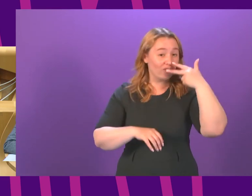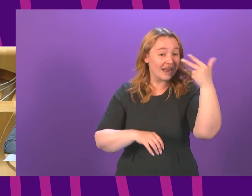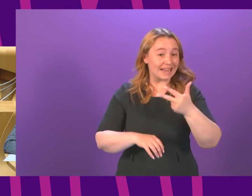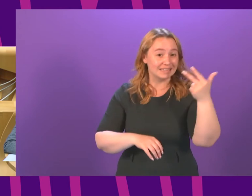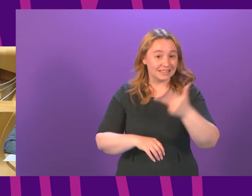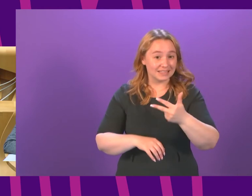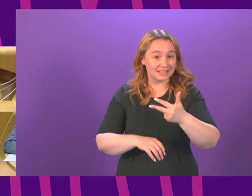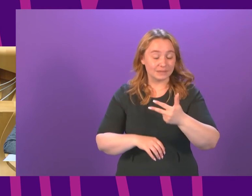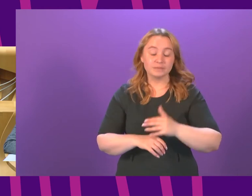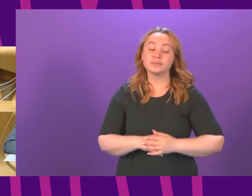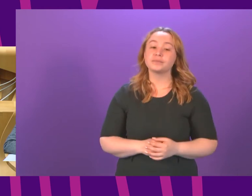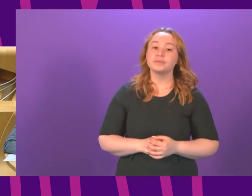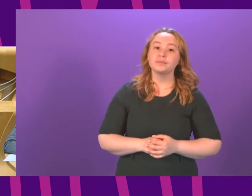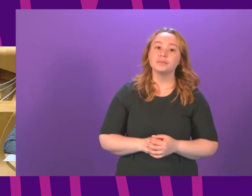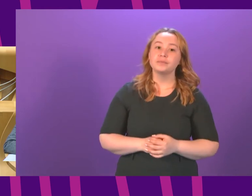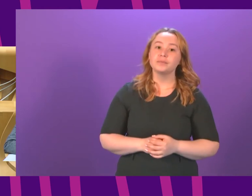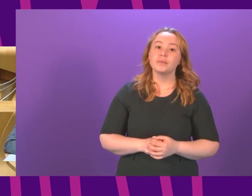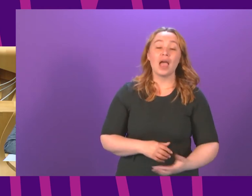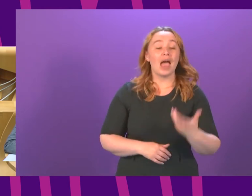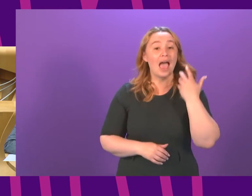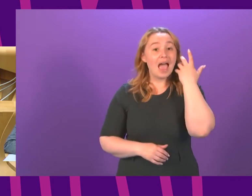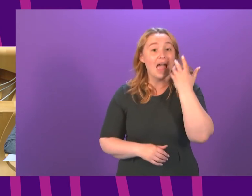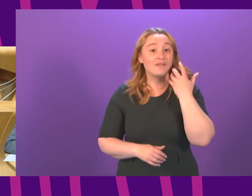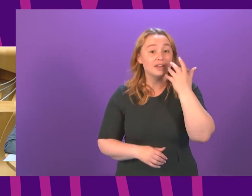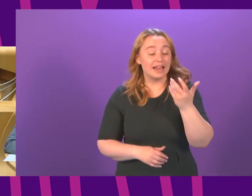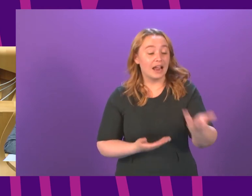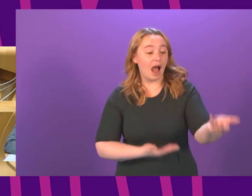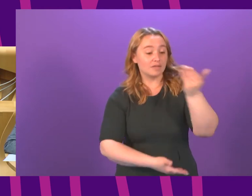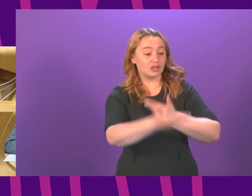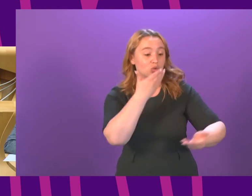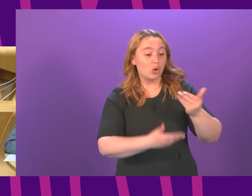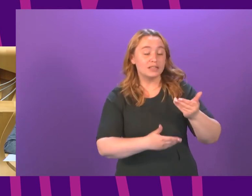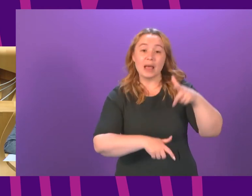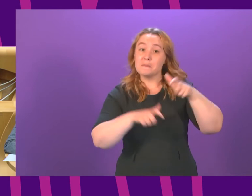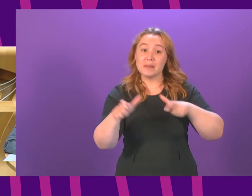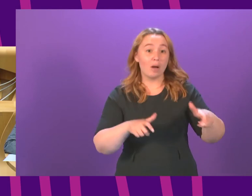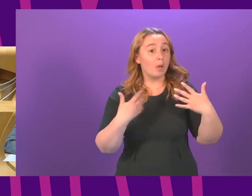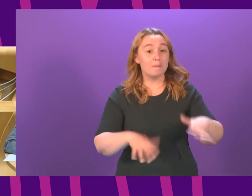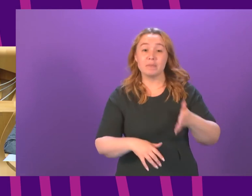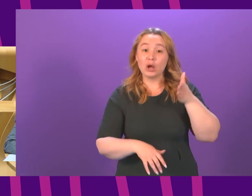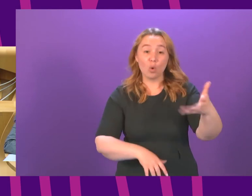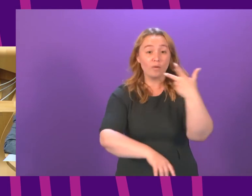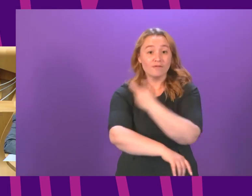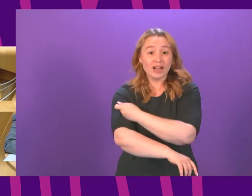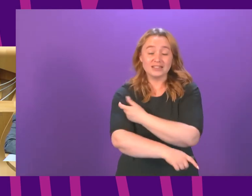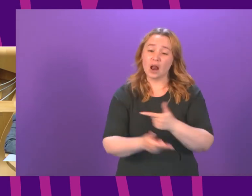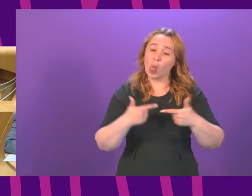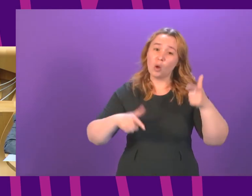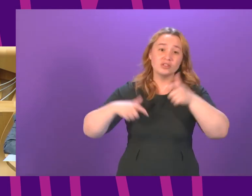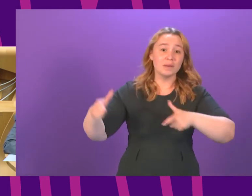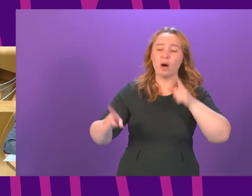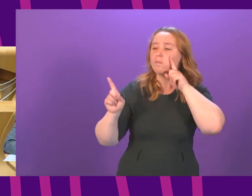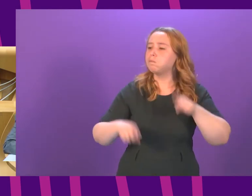at the same time we are hearing daily stories about unattended appointments and large-scale unattended appointments